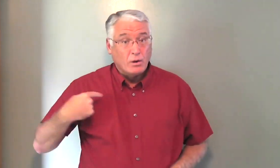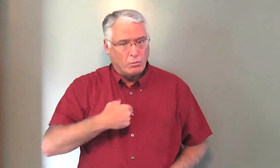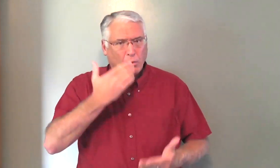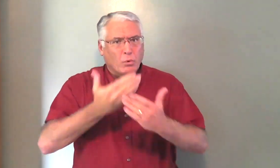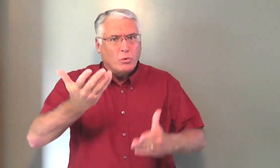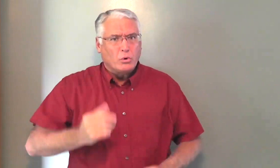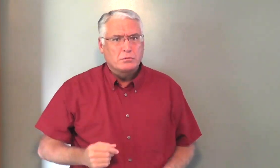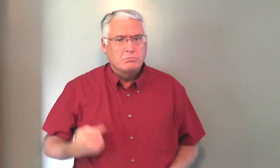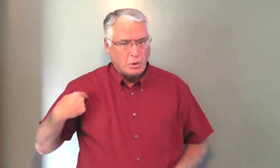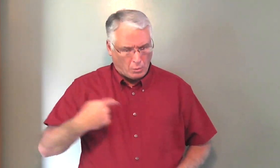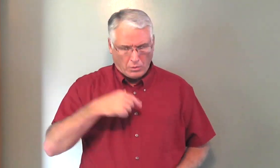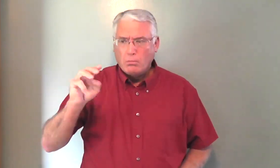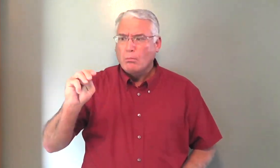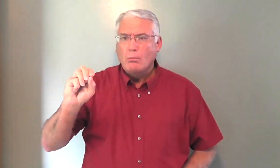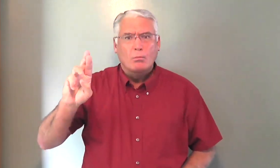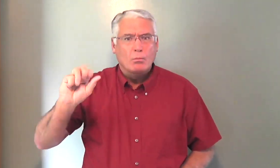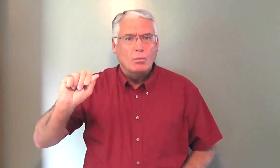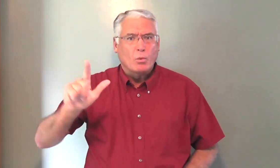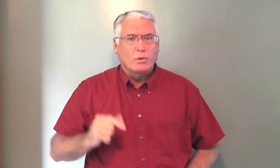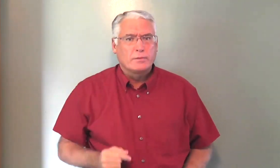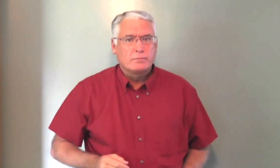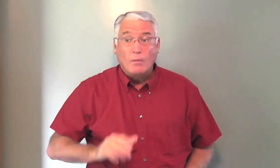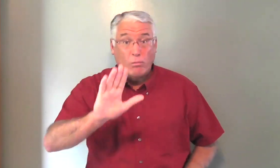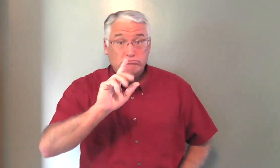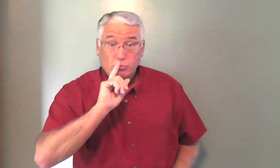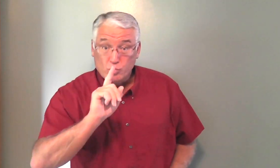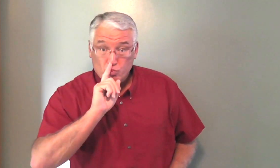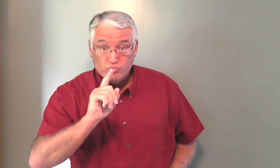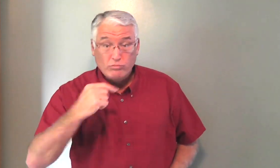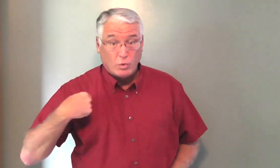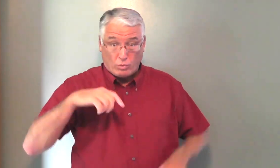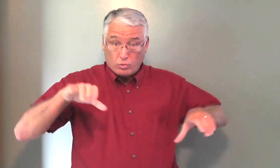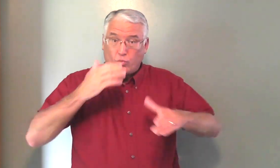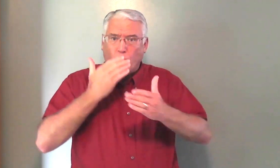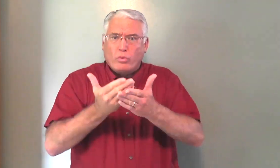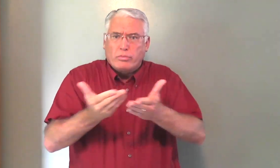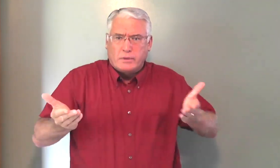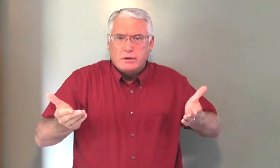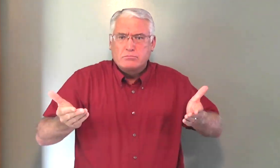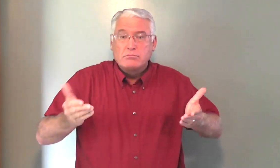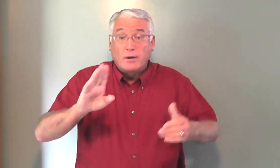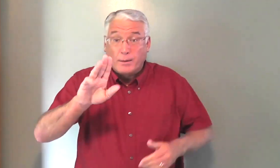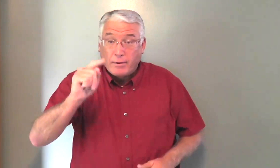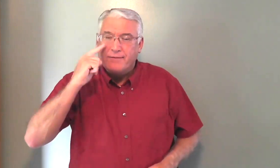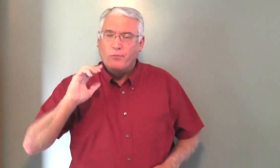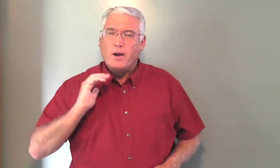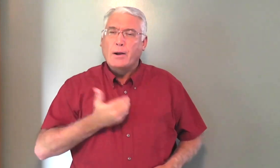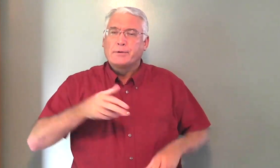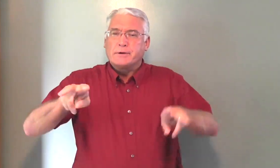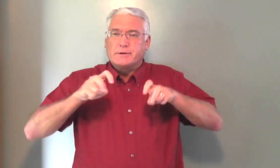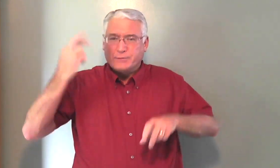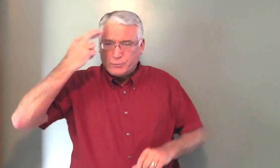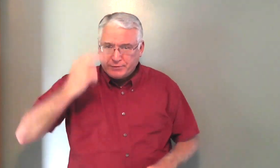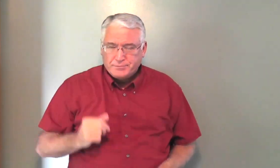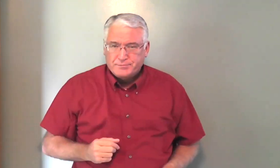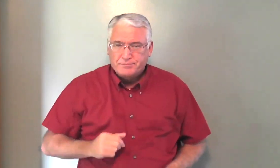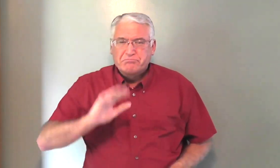that. We think we're good. We're moral. And really, that's true. We do good things. But we do it for selfish reasons.